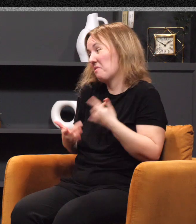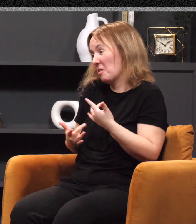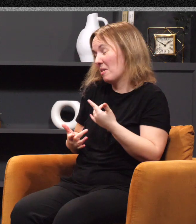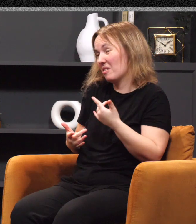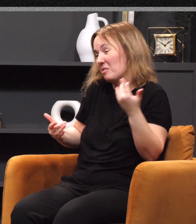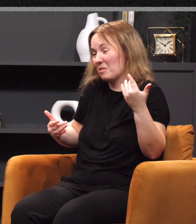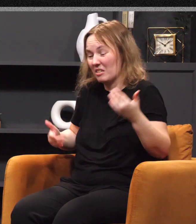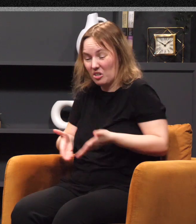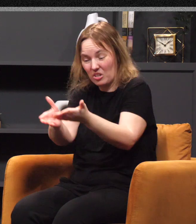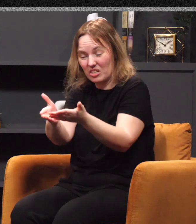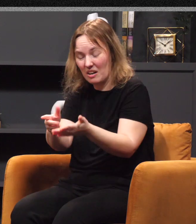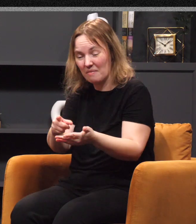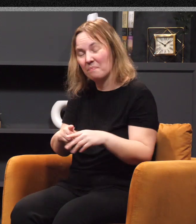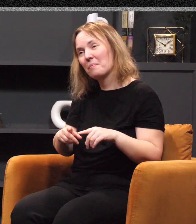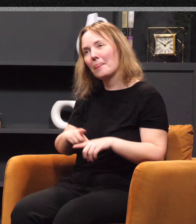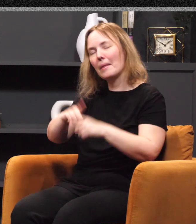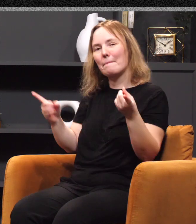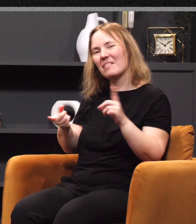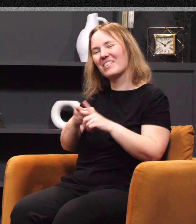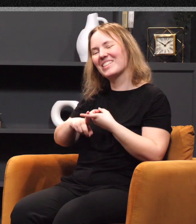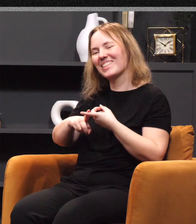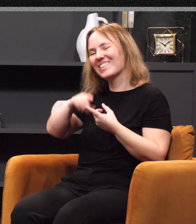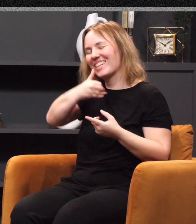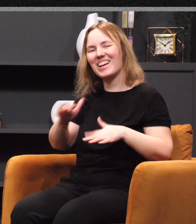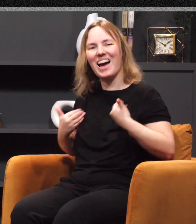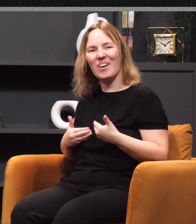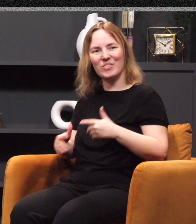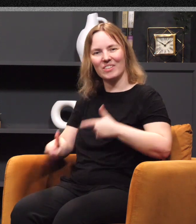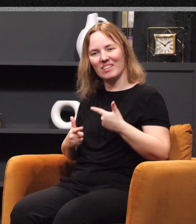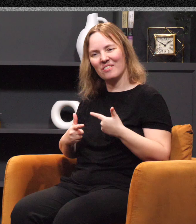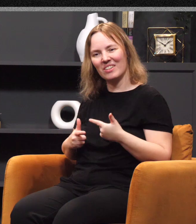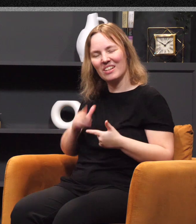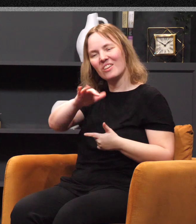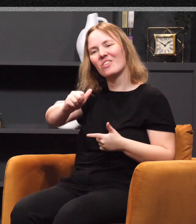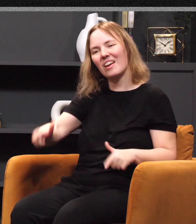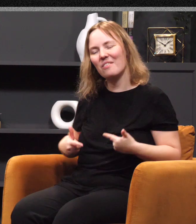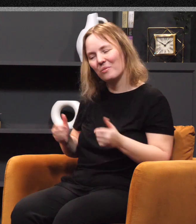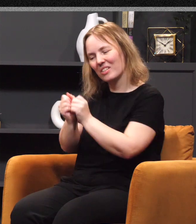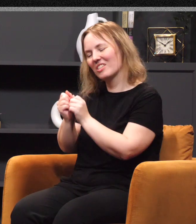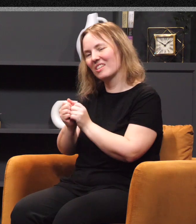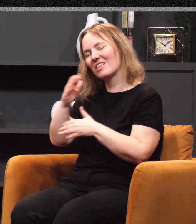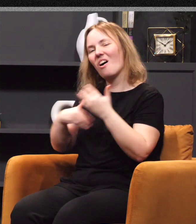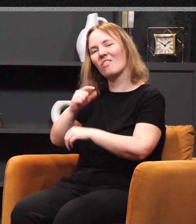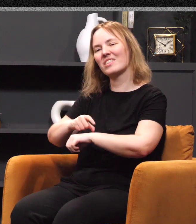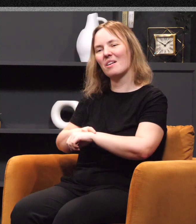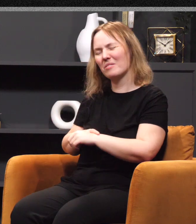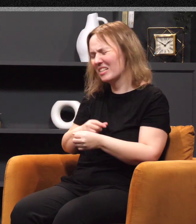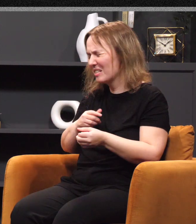refreshing. It should be encouraging. Nothing wrong with that. But friends, that's not how you live your life with Jesus 24-7. There's got to be a tenacity in your heart.